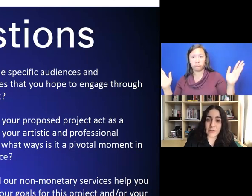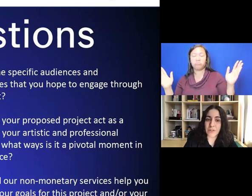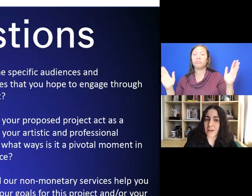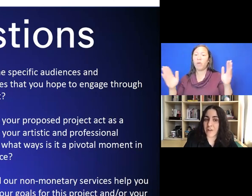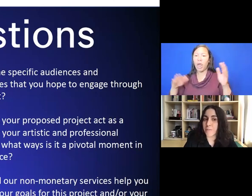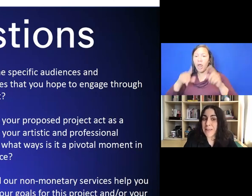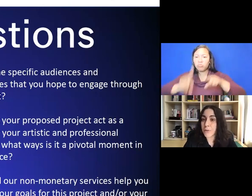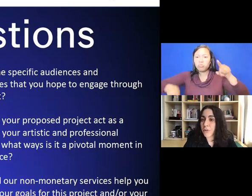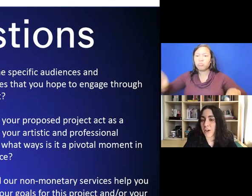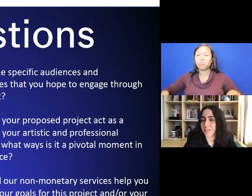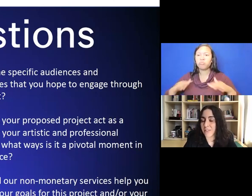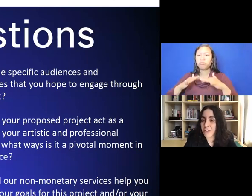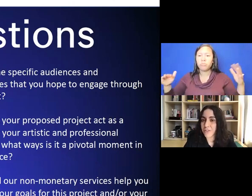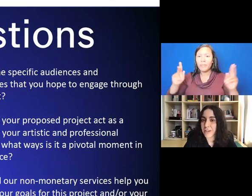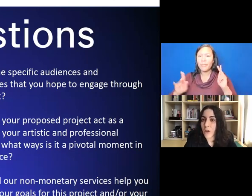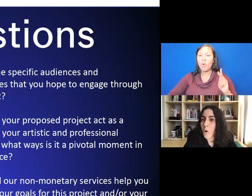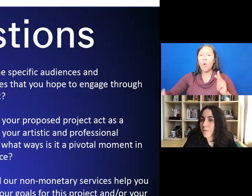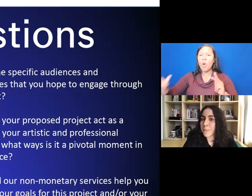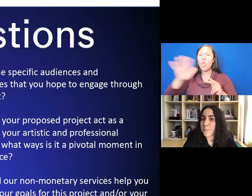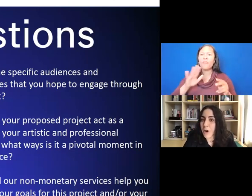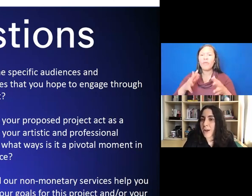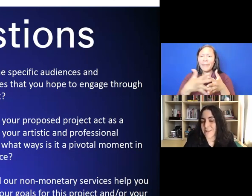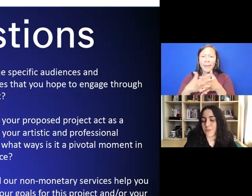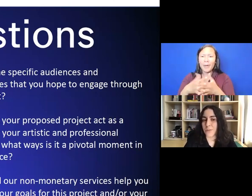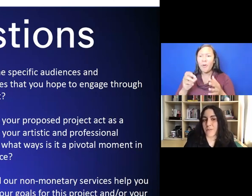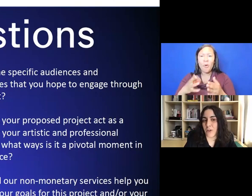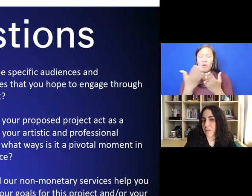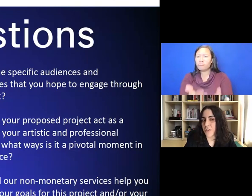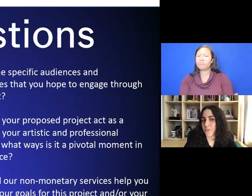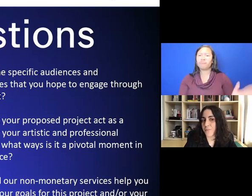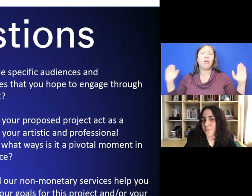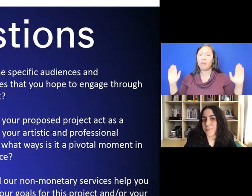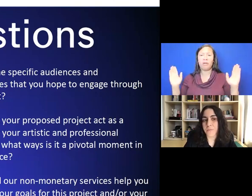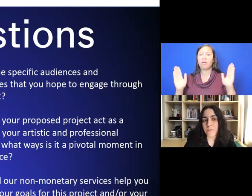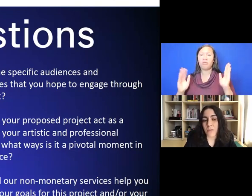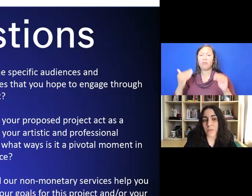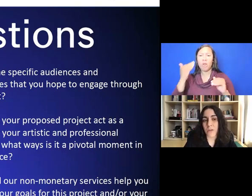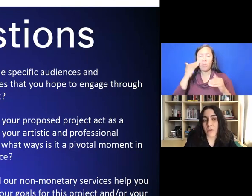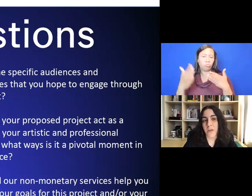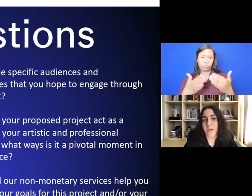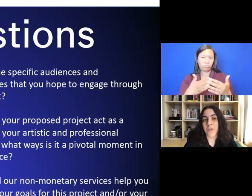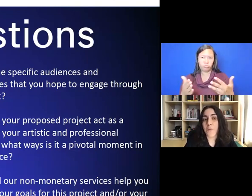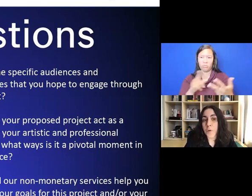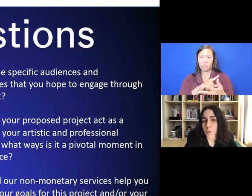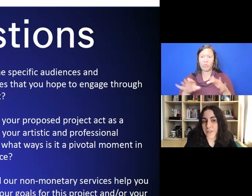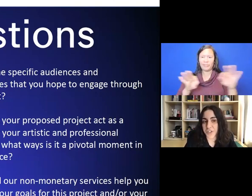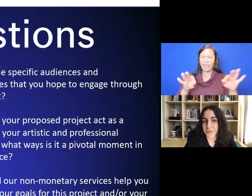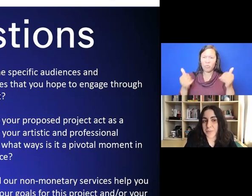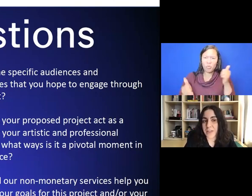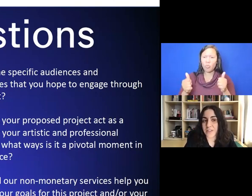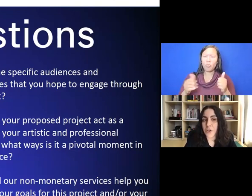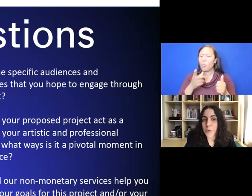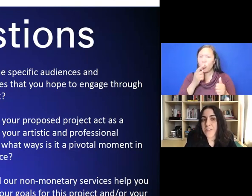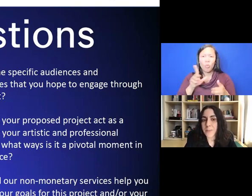amount of people across the country, or very broad discourse of knowledge. The fourth question